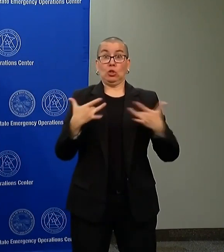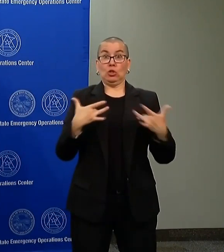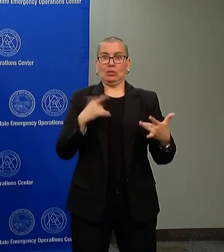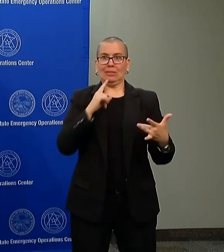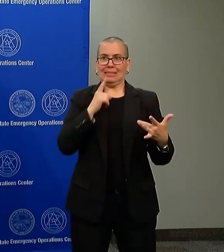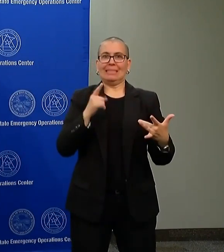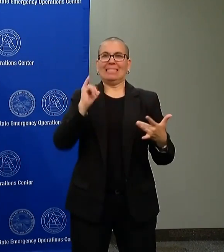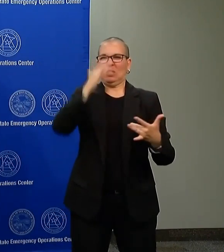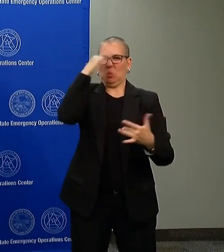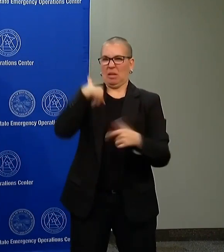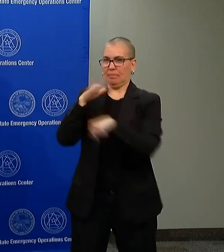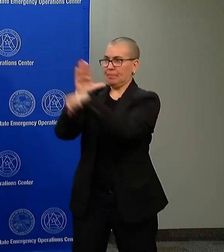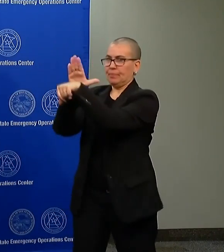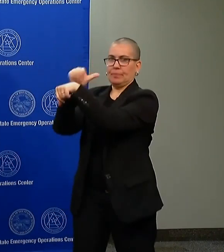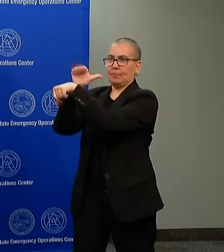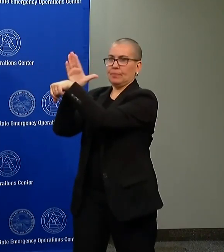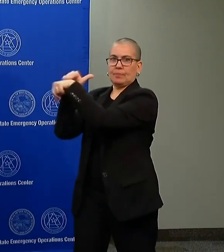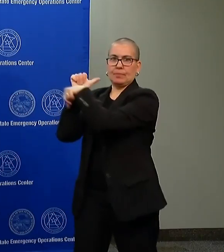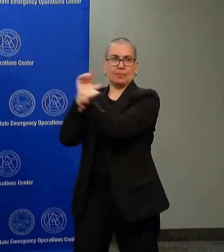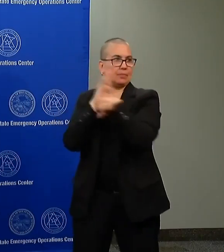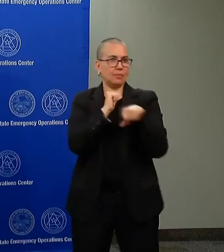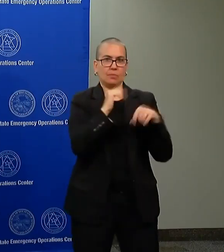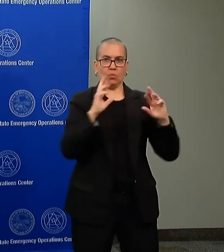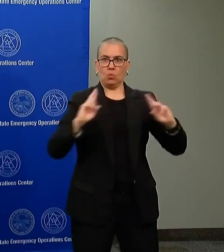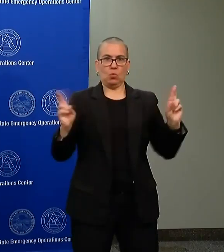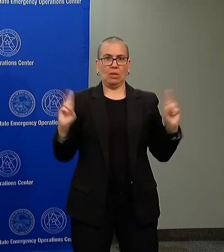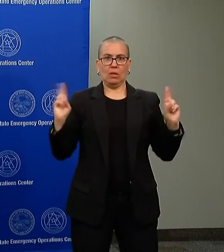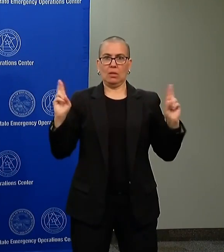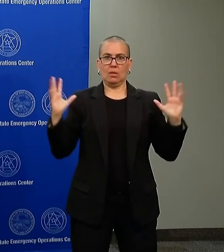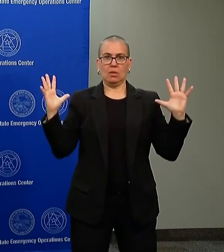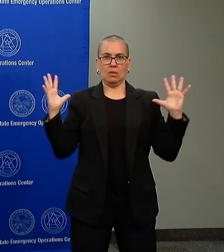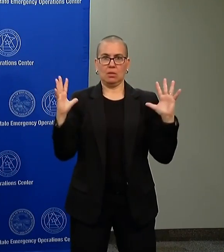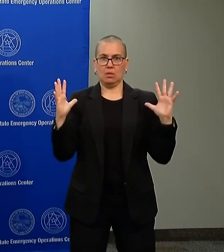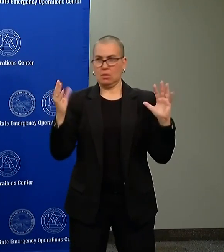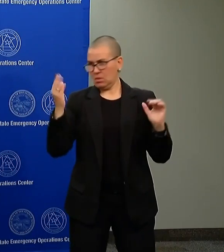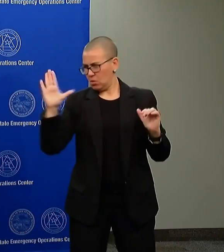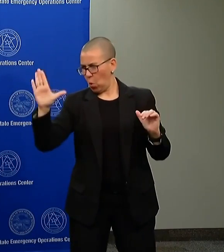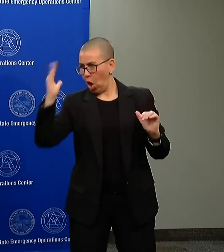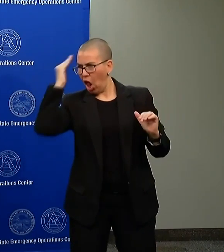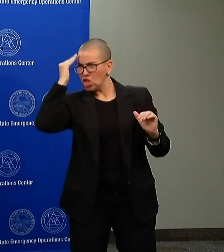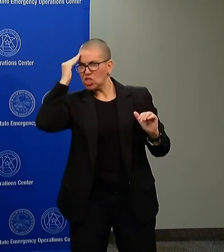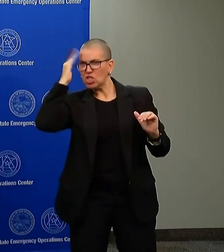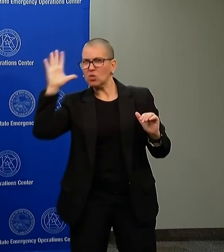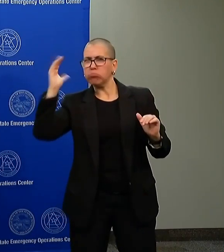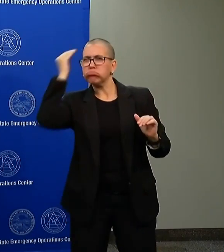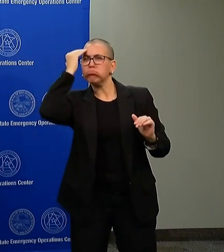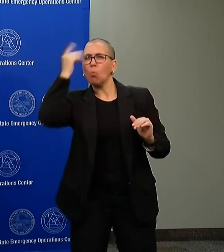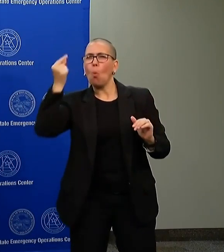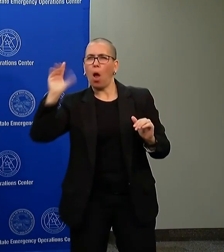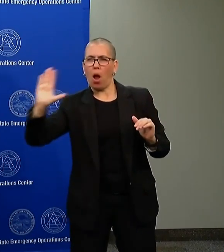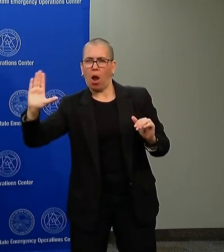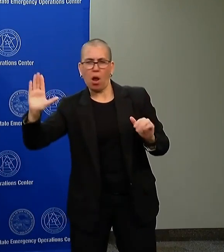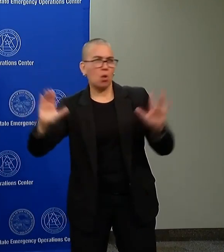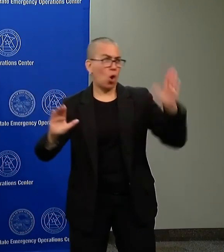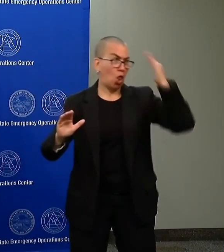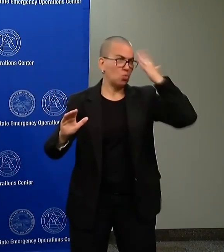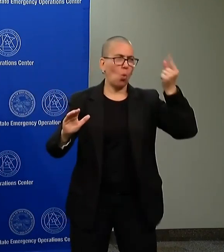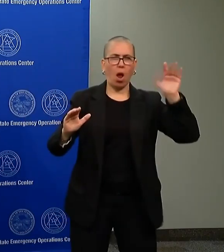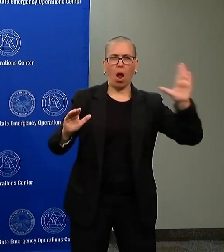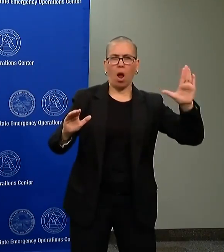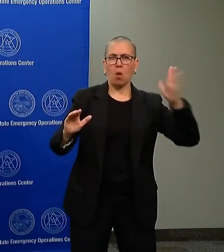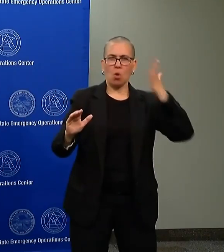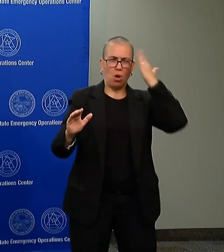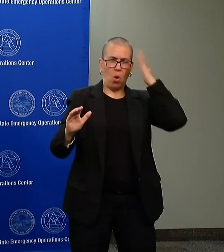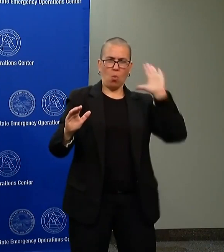National Guard and our surrounding states. They also were able to provide their intelligence support of what they're seeing, what their signal intercepting. They have obviously from